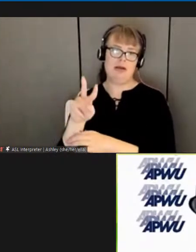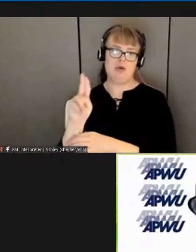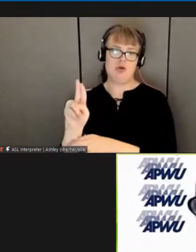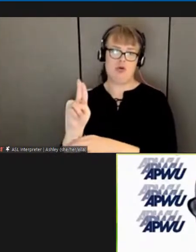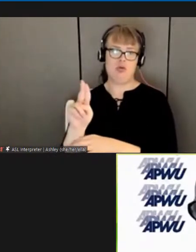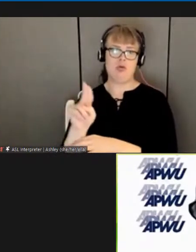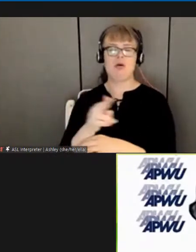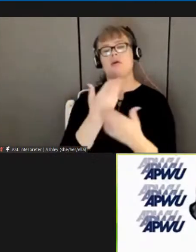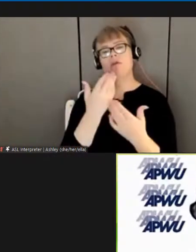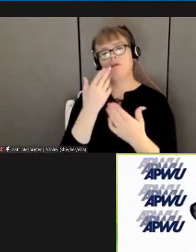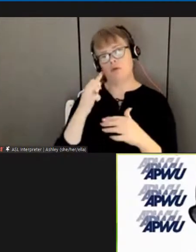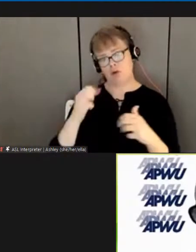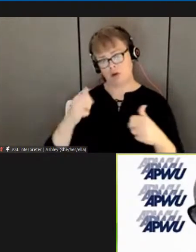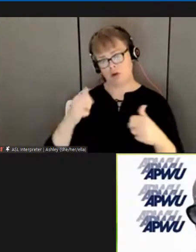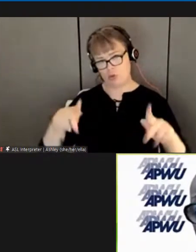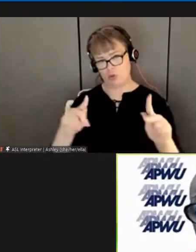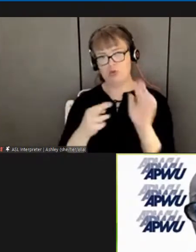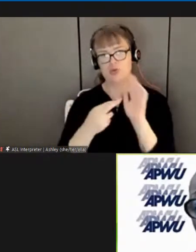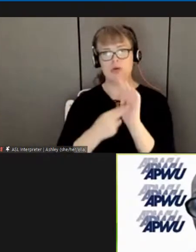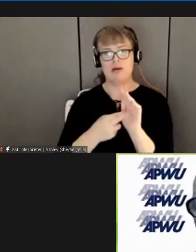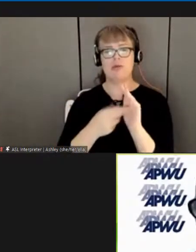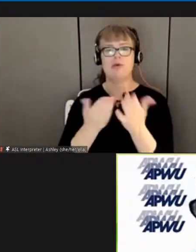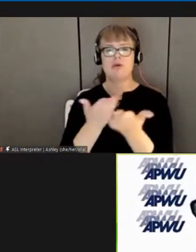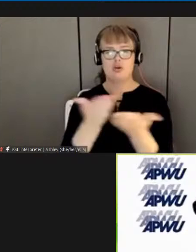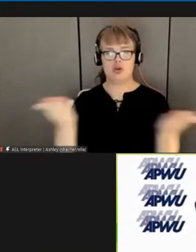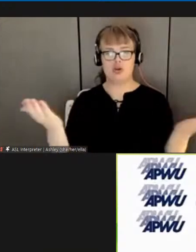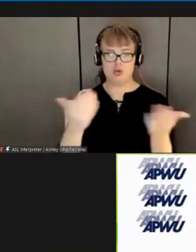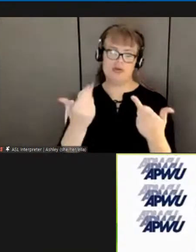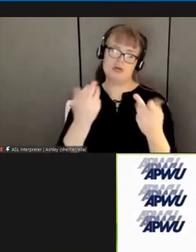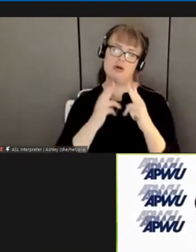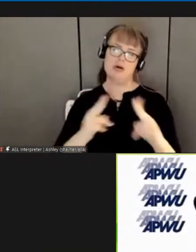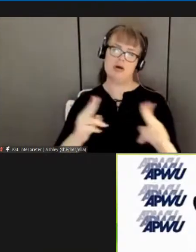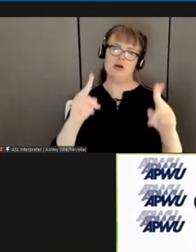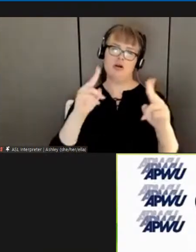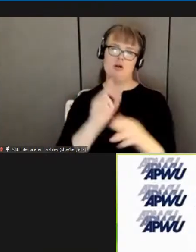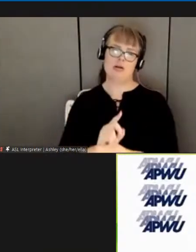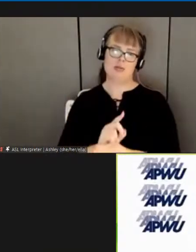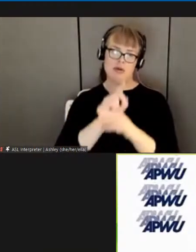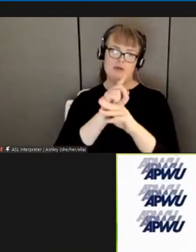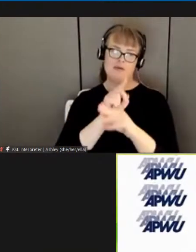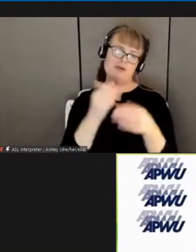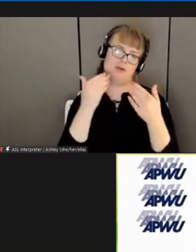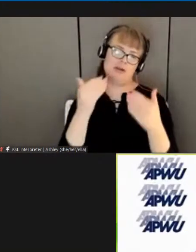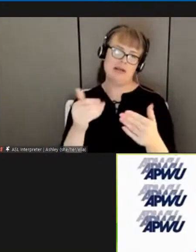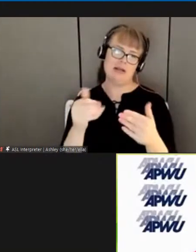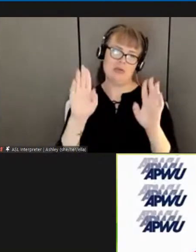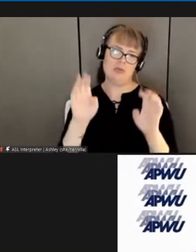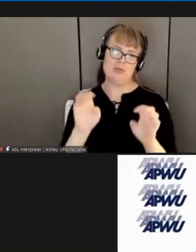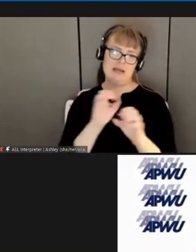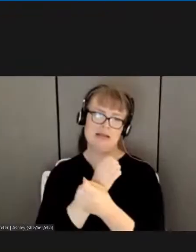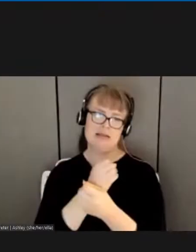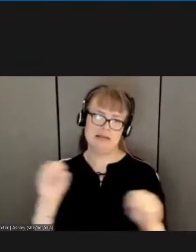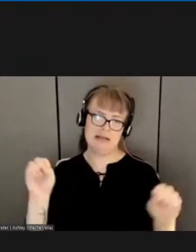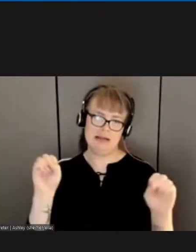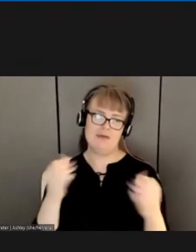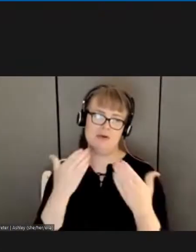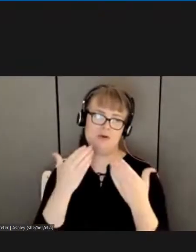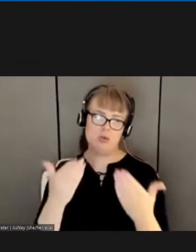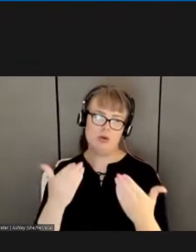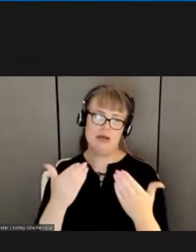you it is an honor and a privilege be safe be well thank you liz thank you sweetie